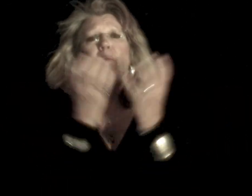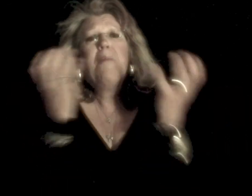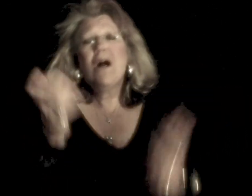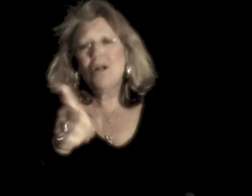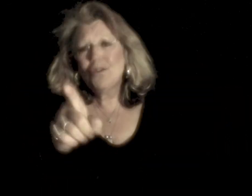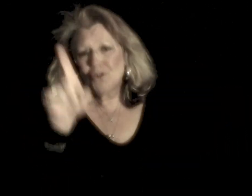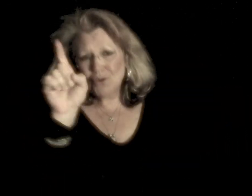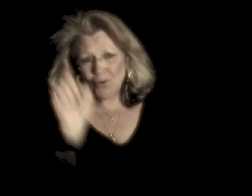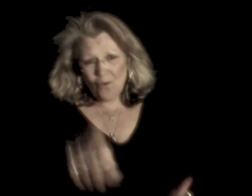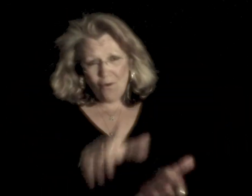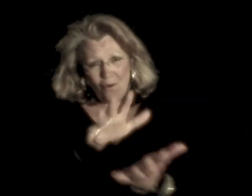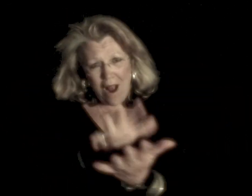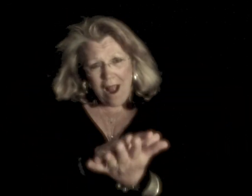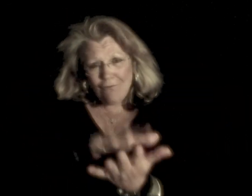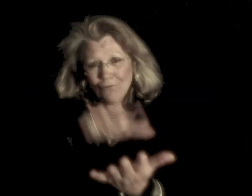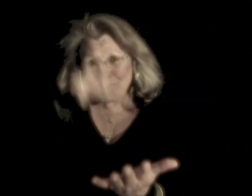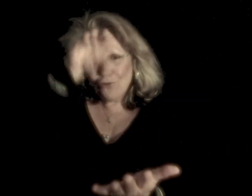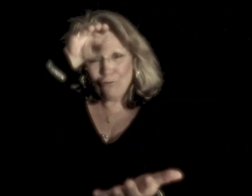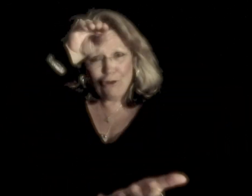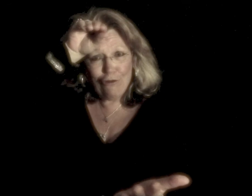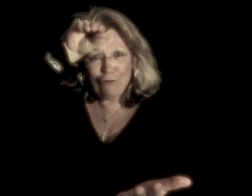much you have to learn.